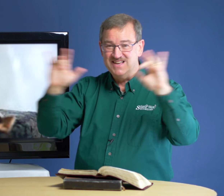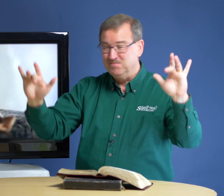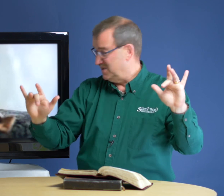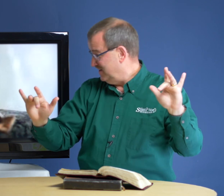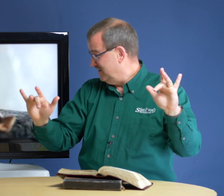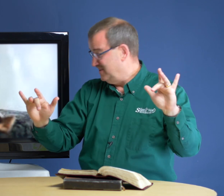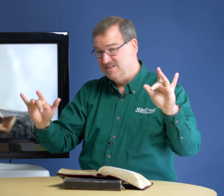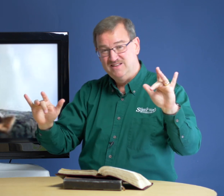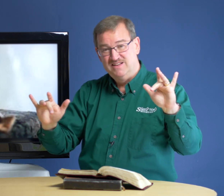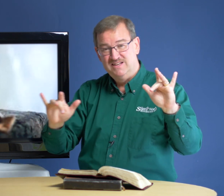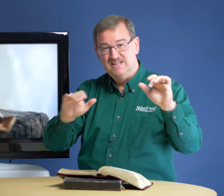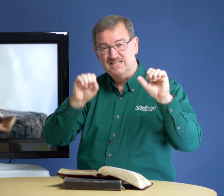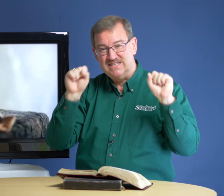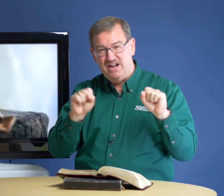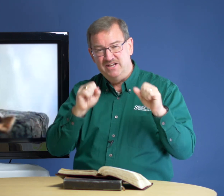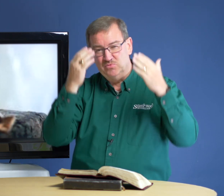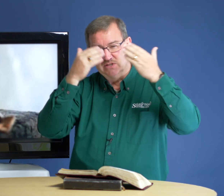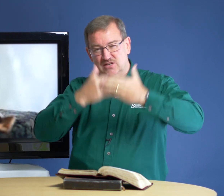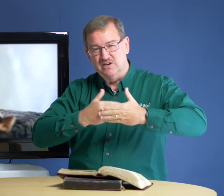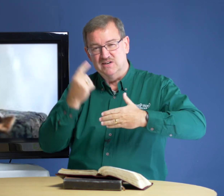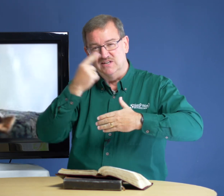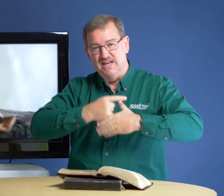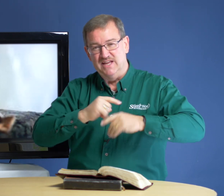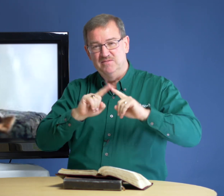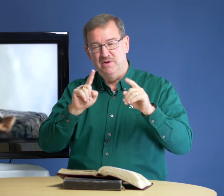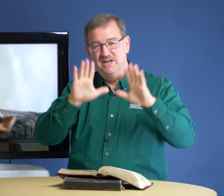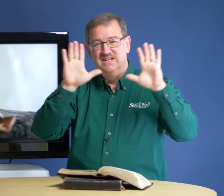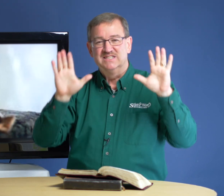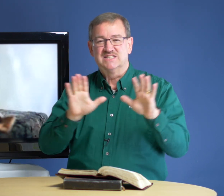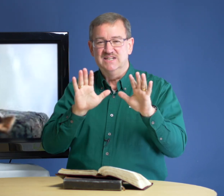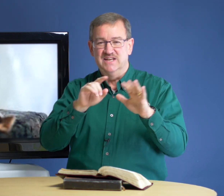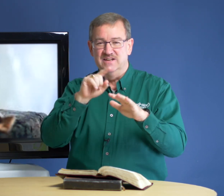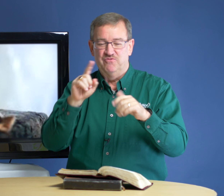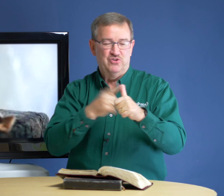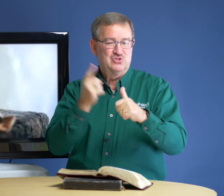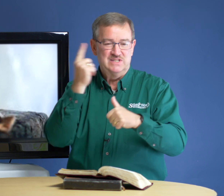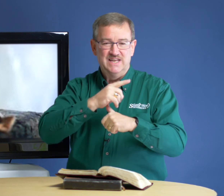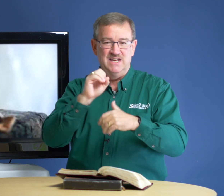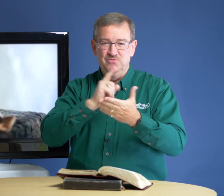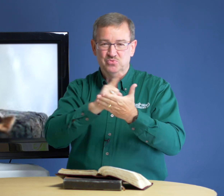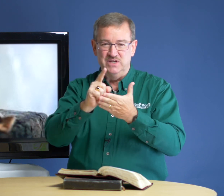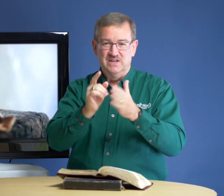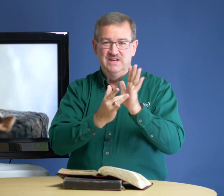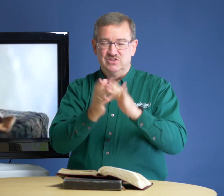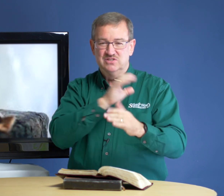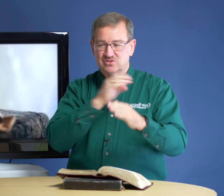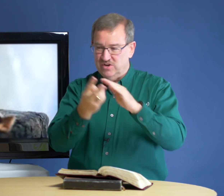empty. Saturday was a dark day, but Sunday, first day of the week, Jesus Christ